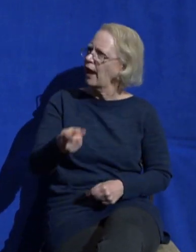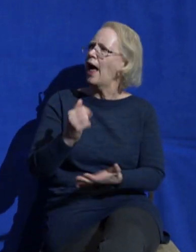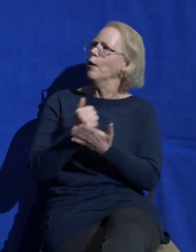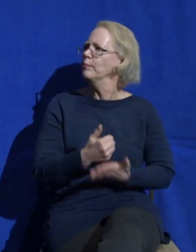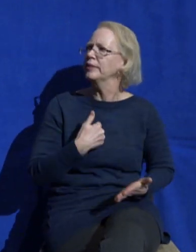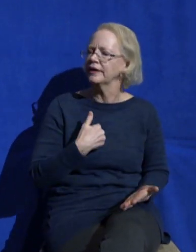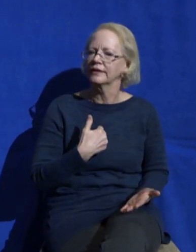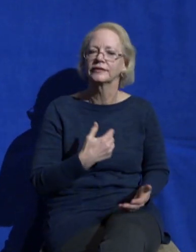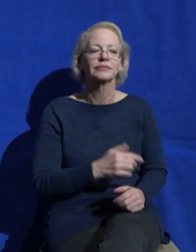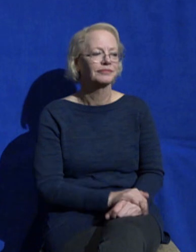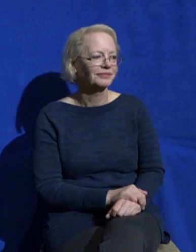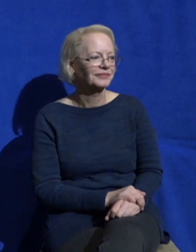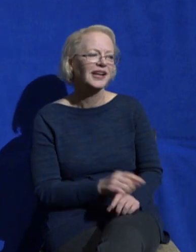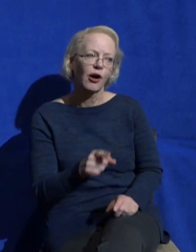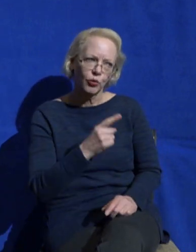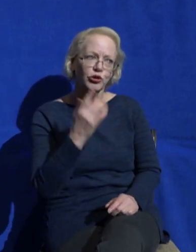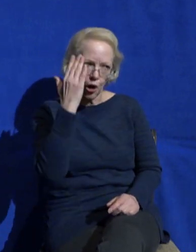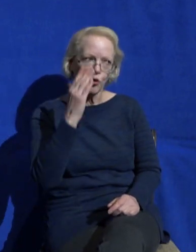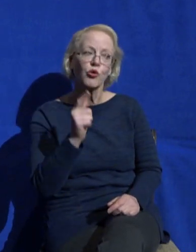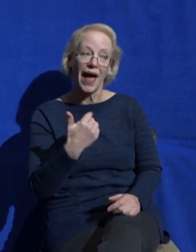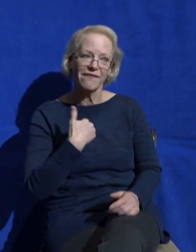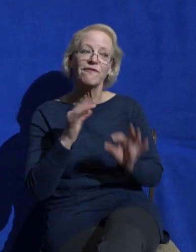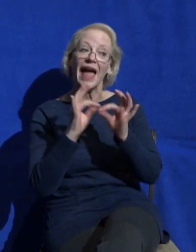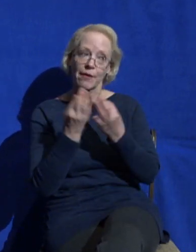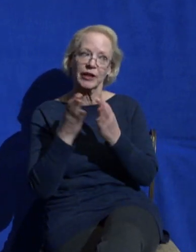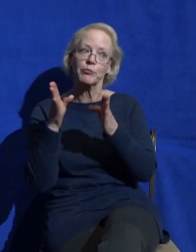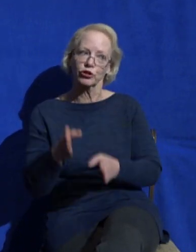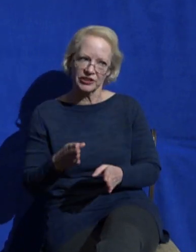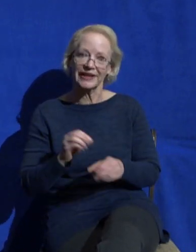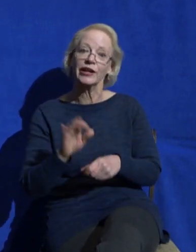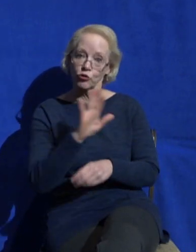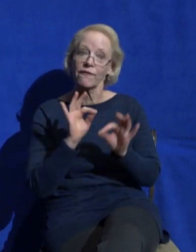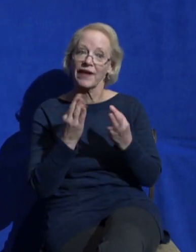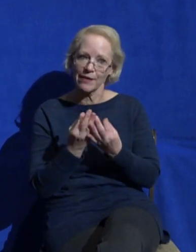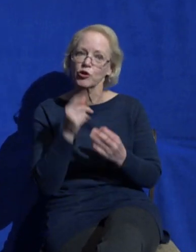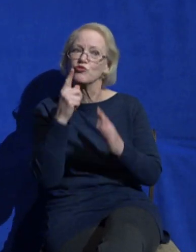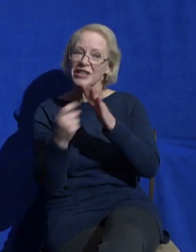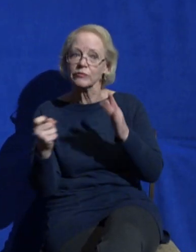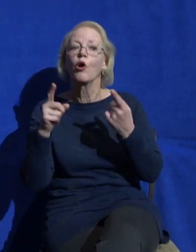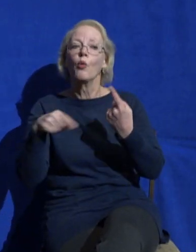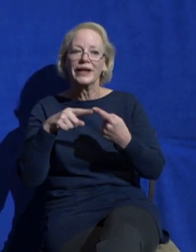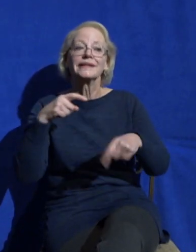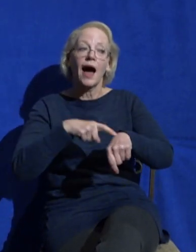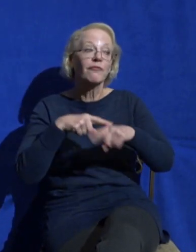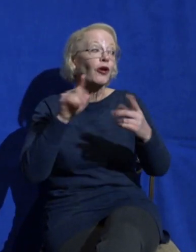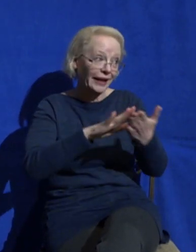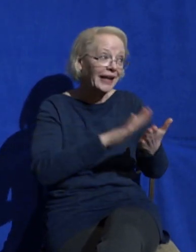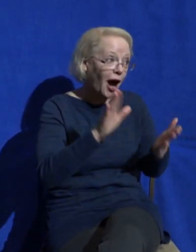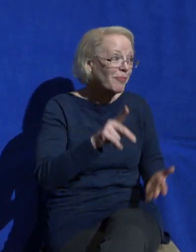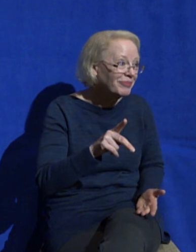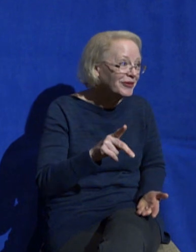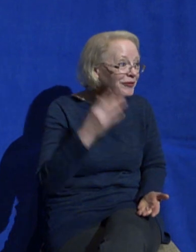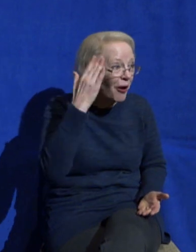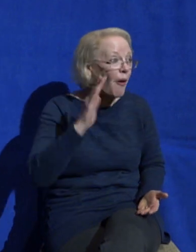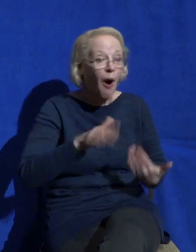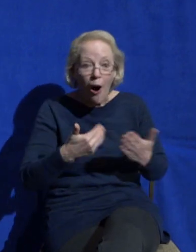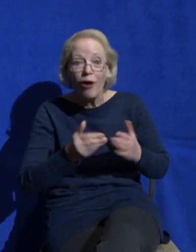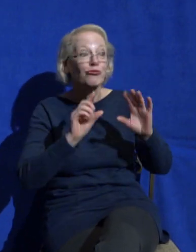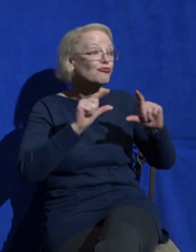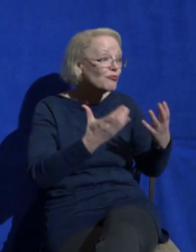We all got that family member that disappears when it's time to clean up. All of us have that. We've all been done the group project, right? And that person didn't